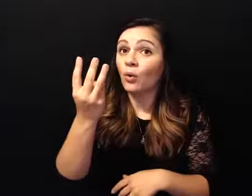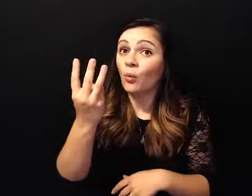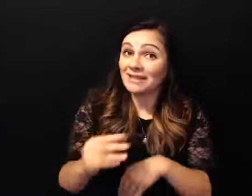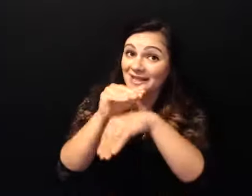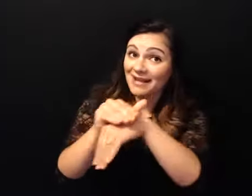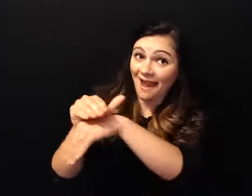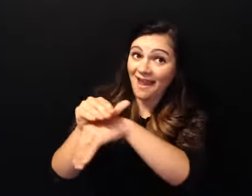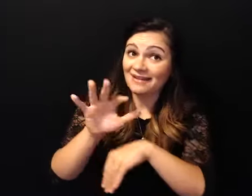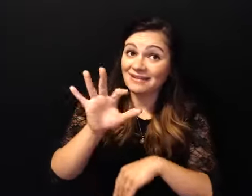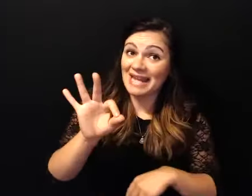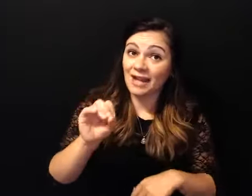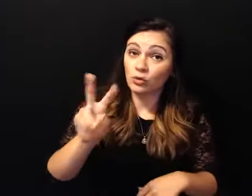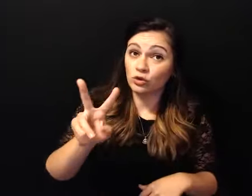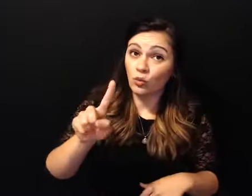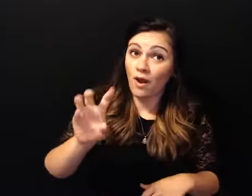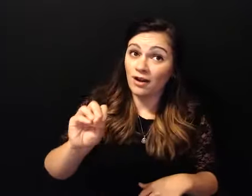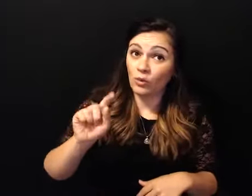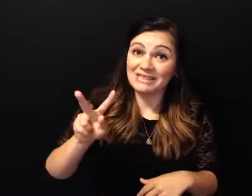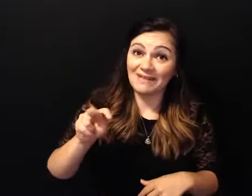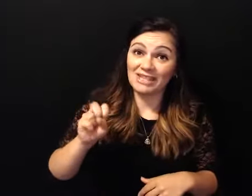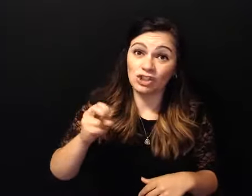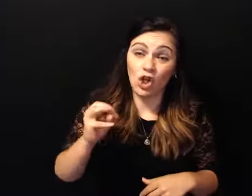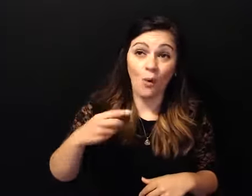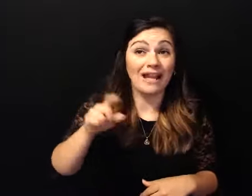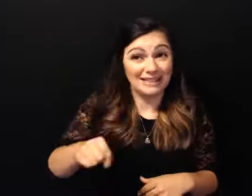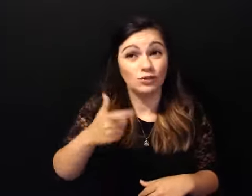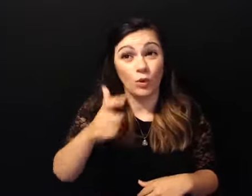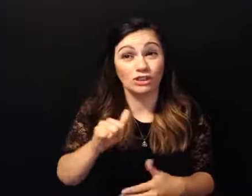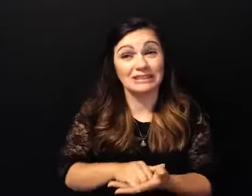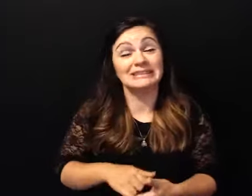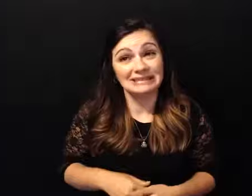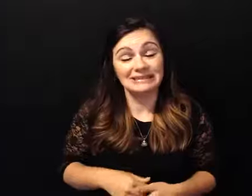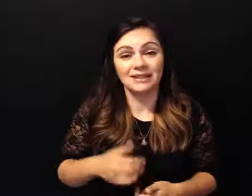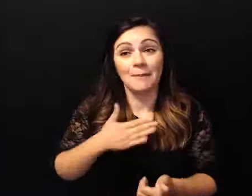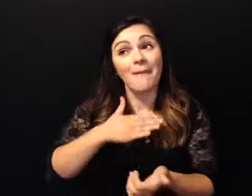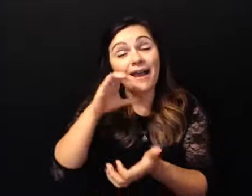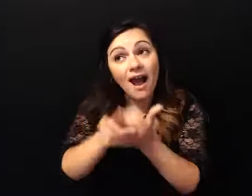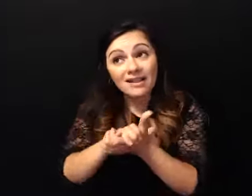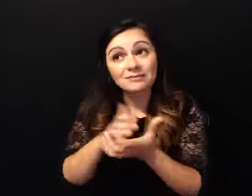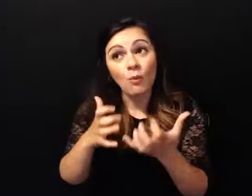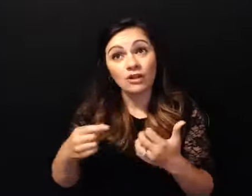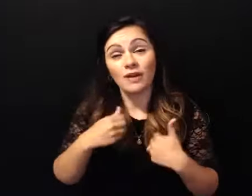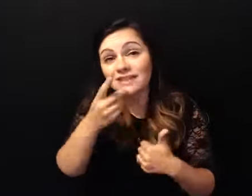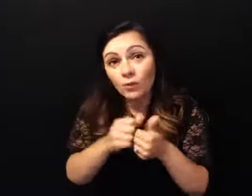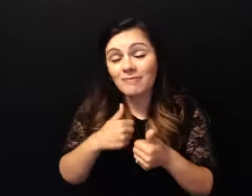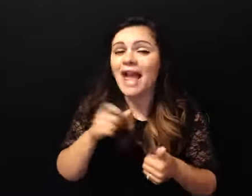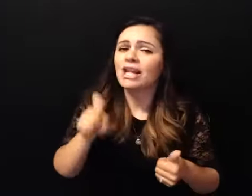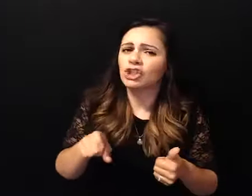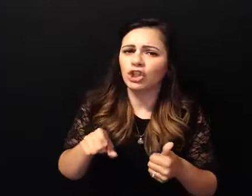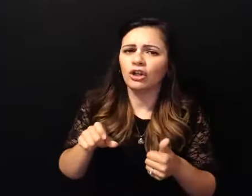instead um my husband wants to have dinner with me and i should really invest in my relationship um the girls are talking about me